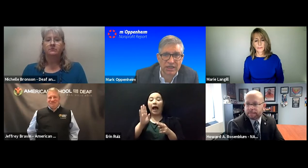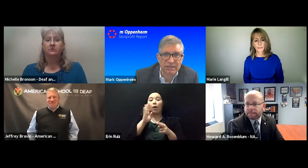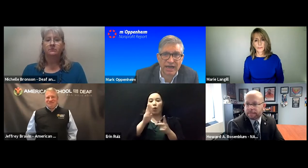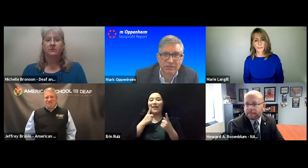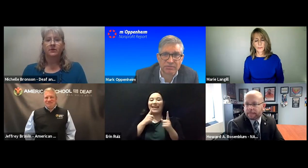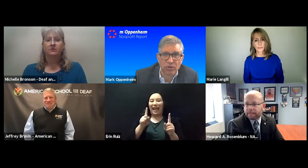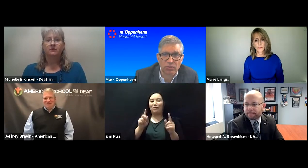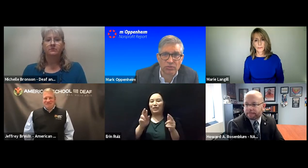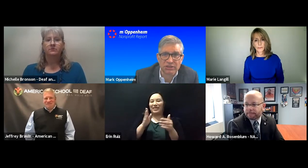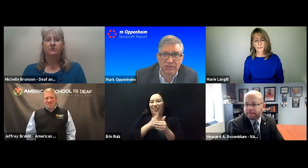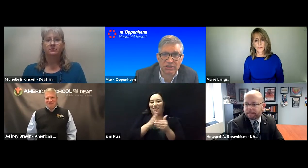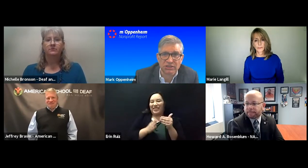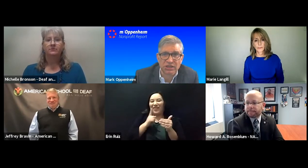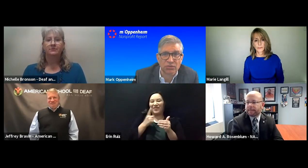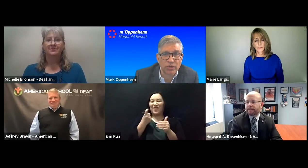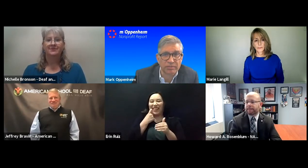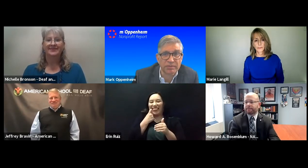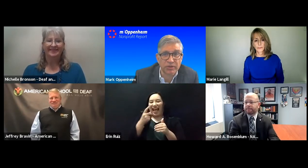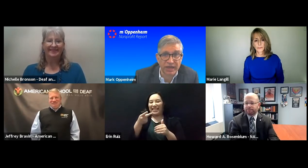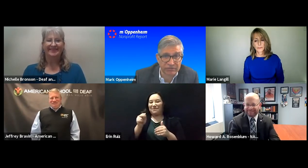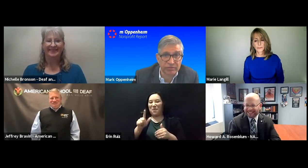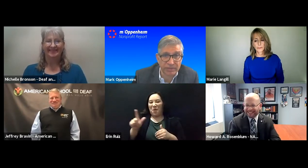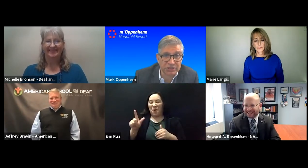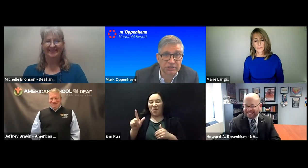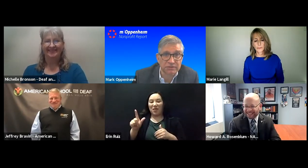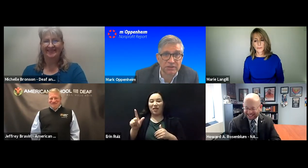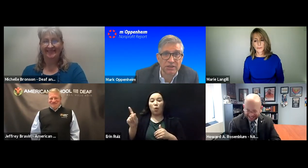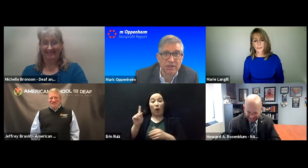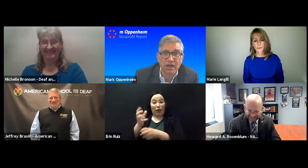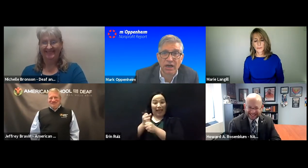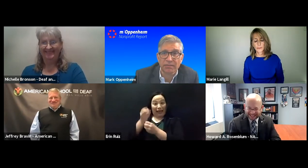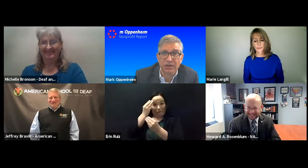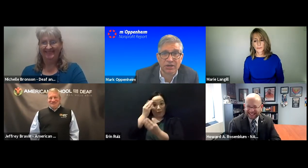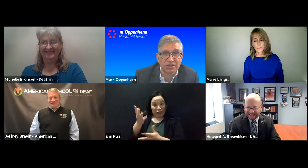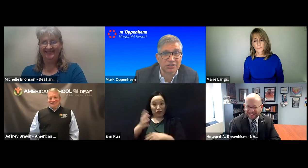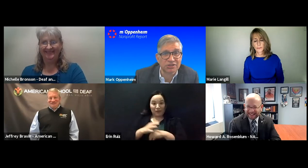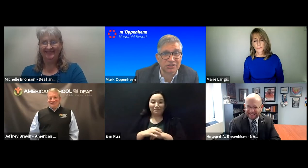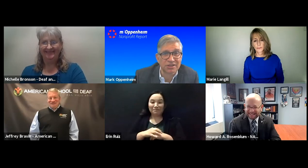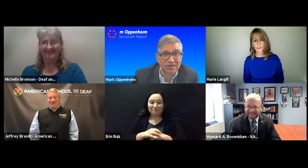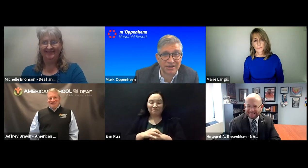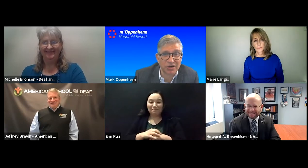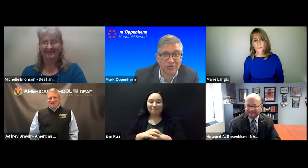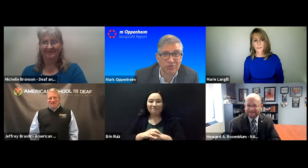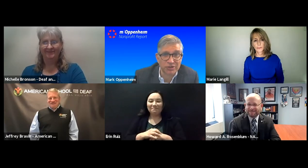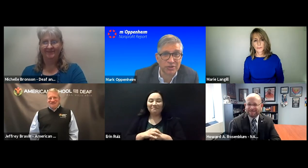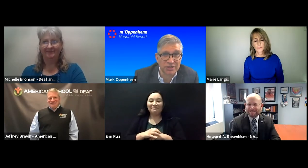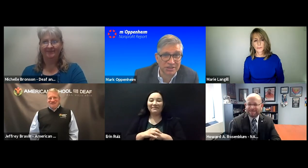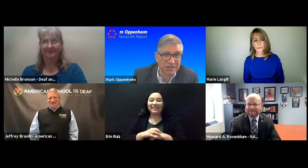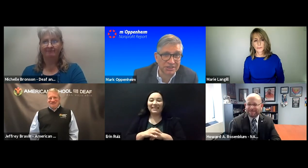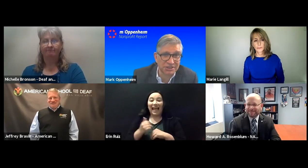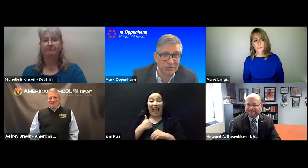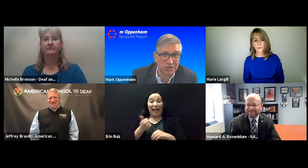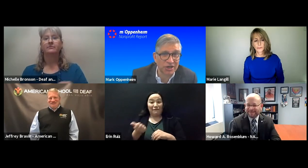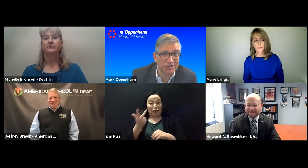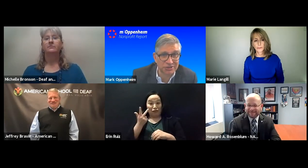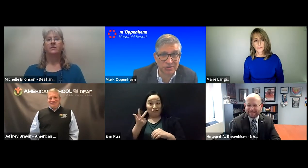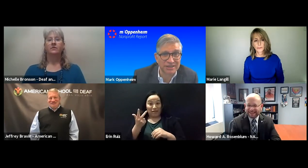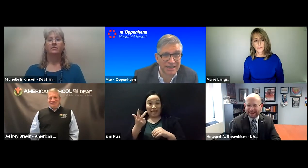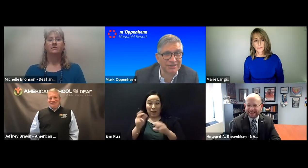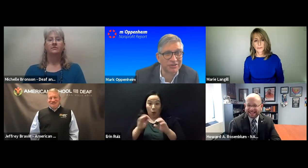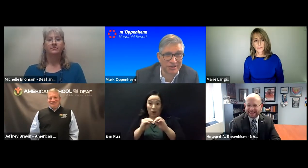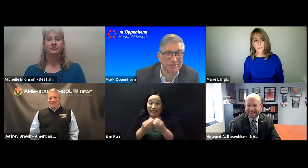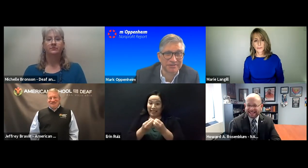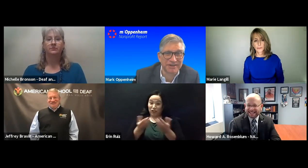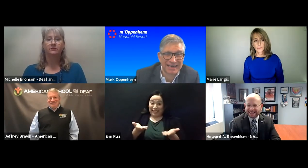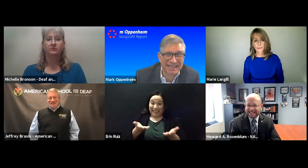of this last poll, which is where people get information, because there are three organizations that we're talking to